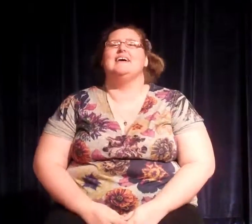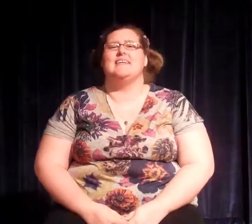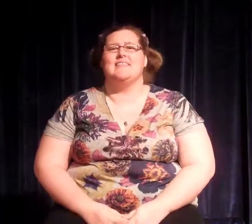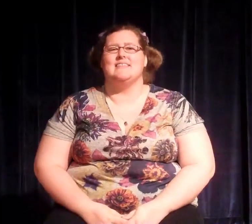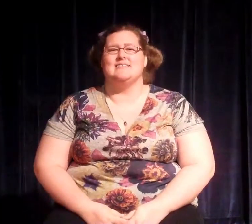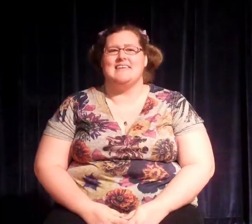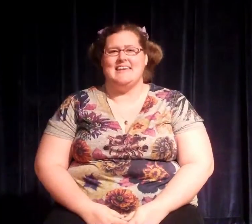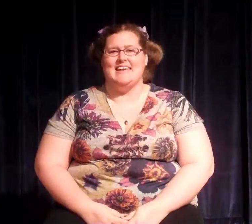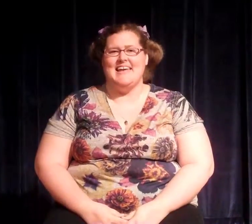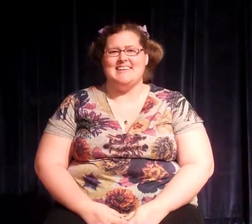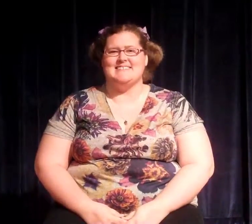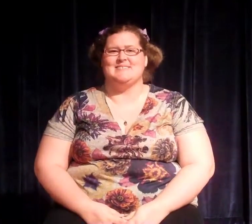The end.